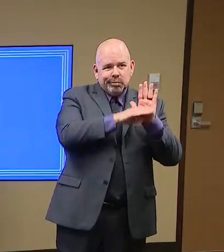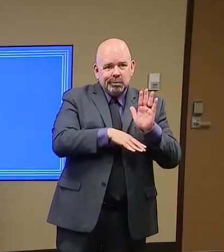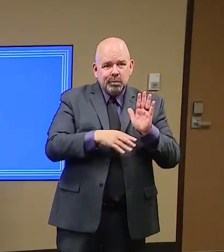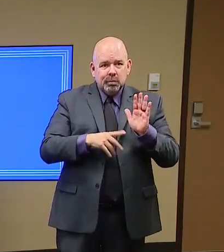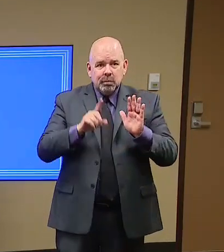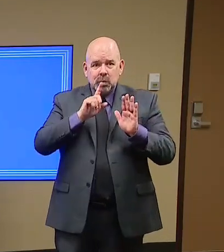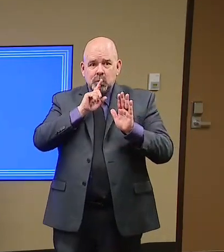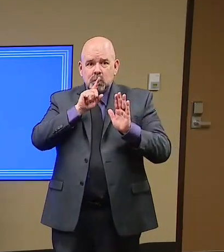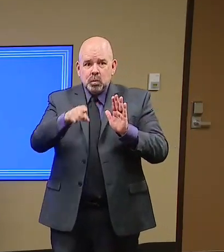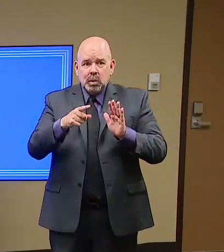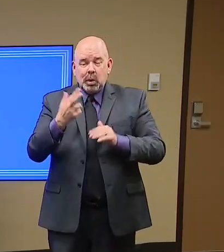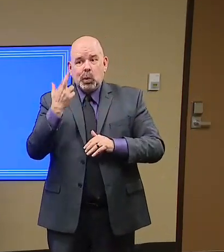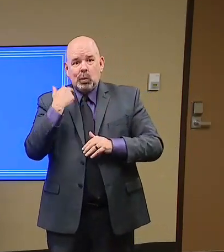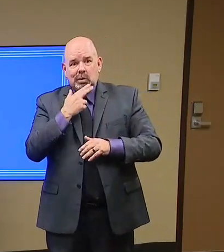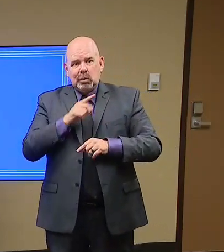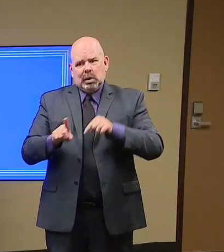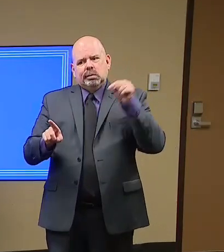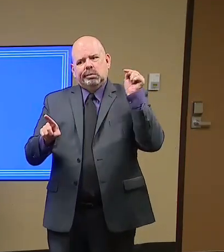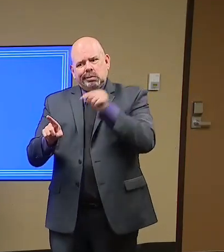common sense, right?